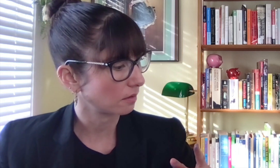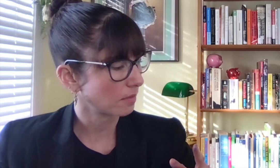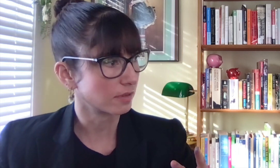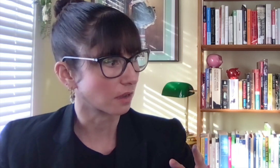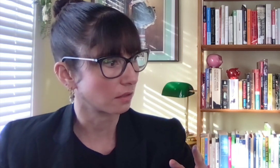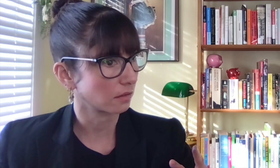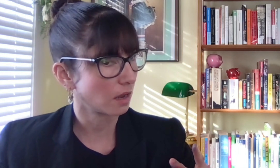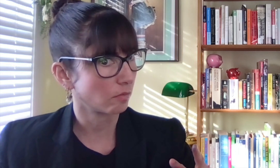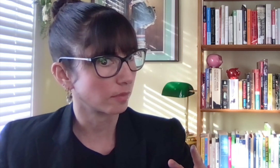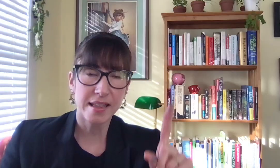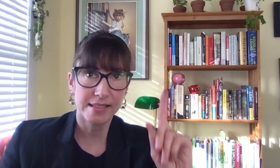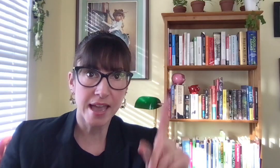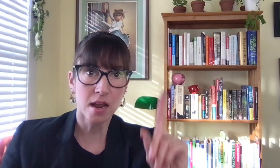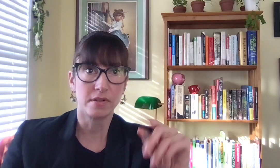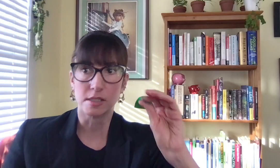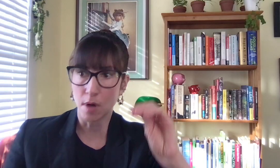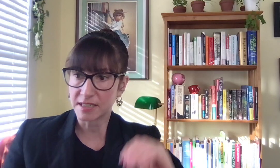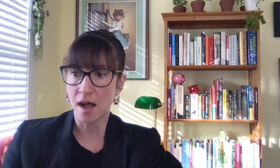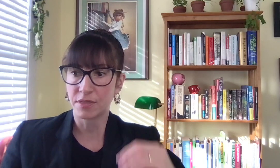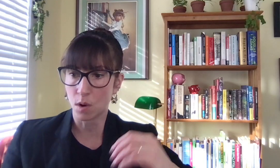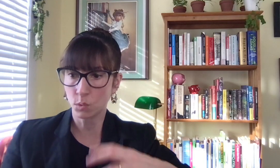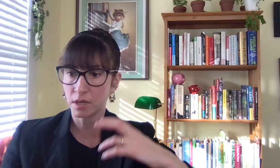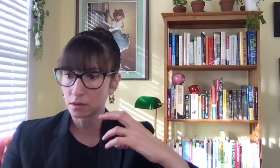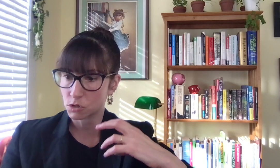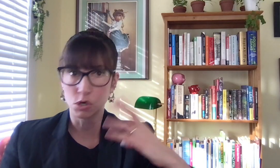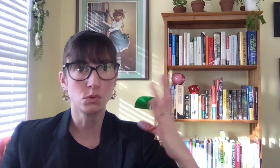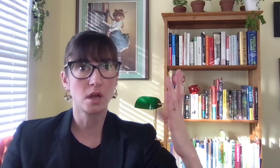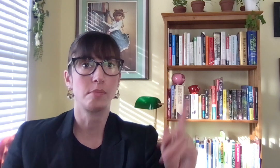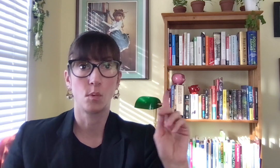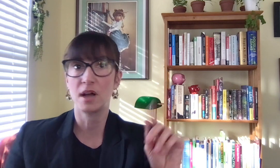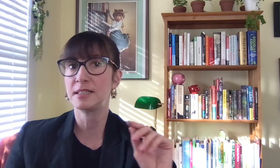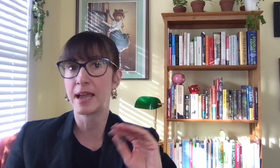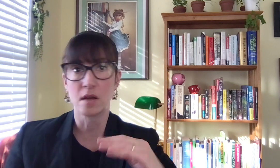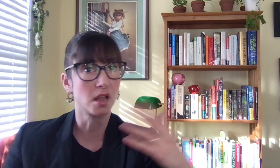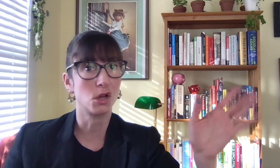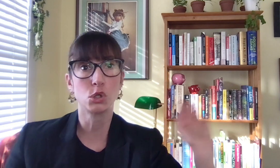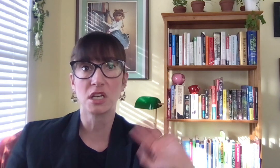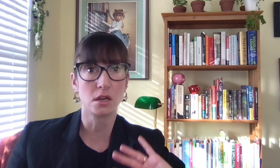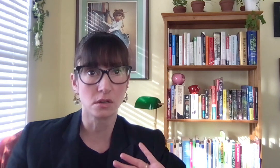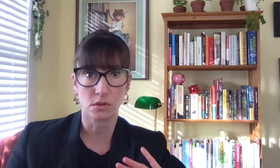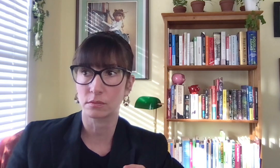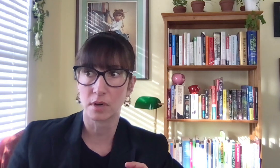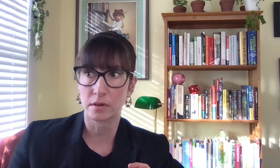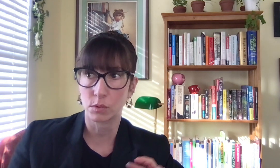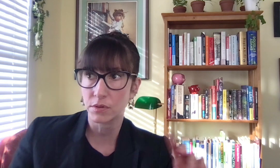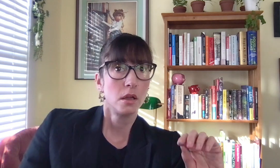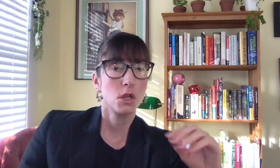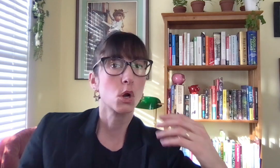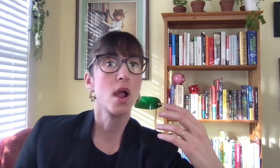It might have been Scotland. I don't remember. Instead of a small town that only shows up one day every hundred years or whatever it was, your credit